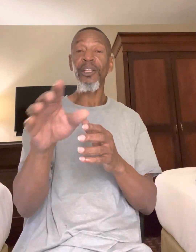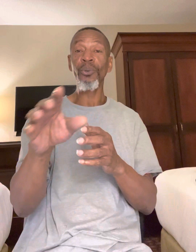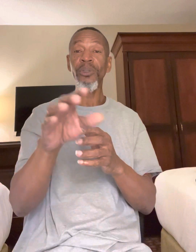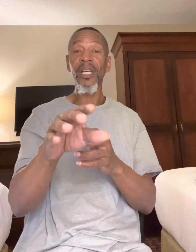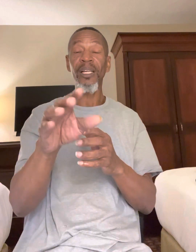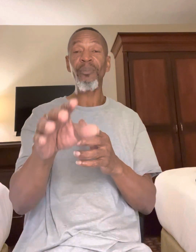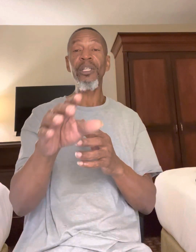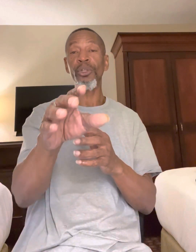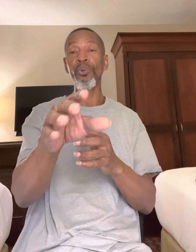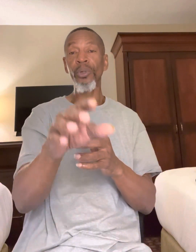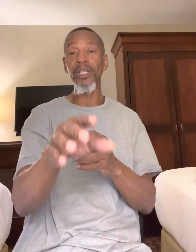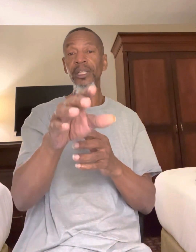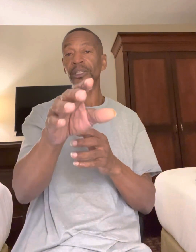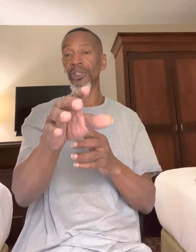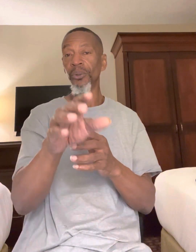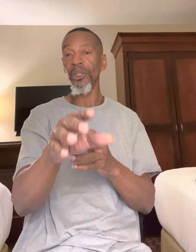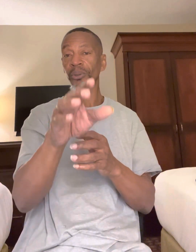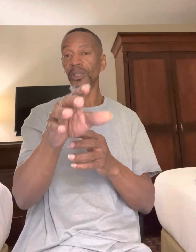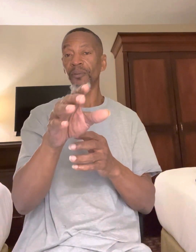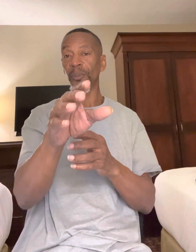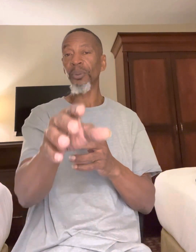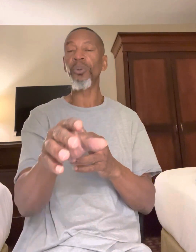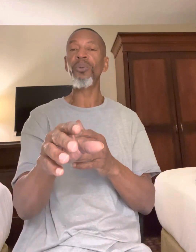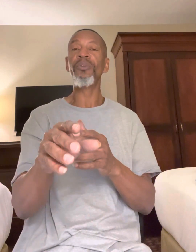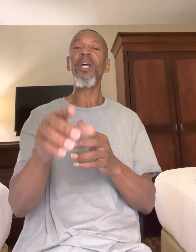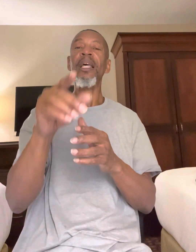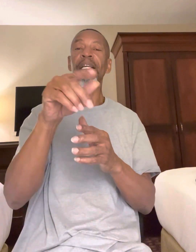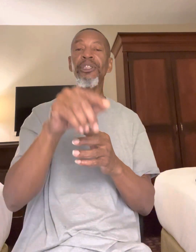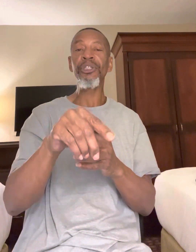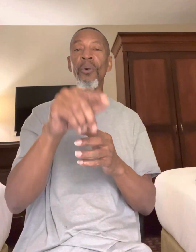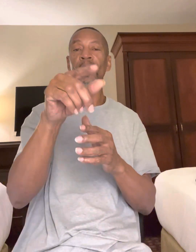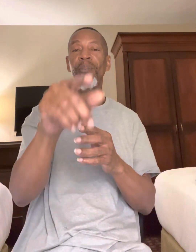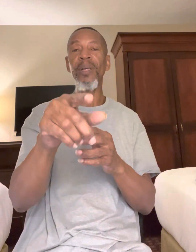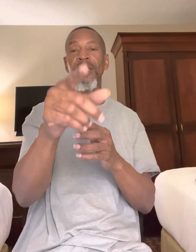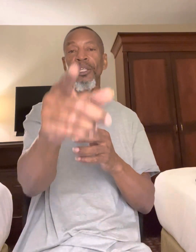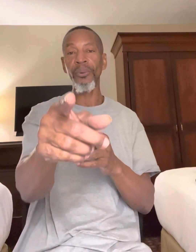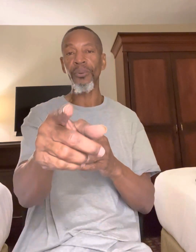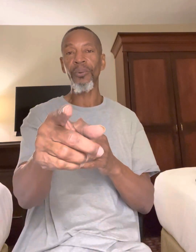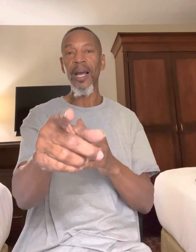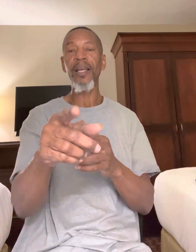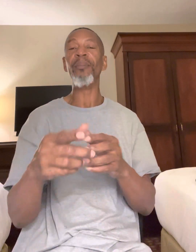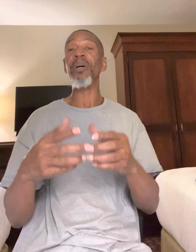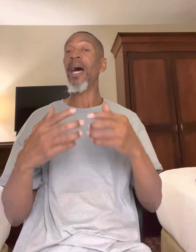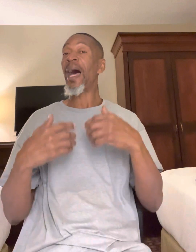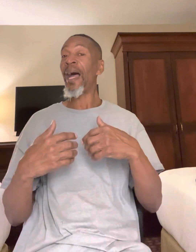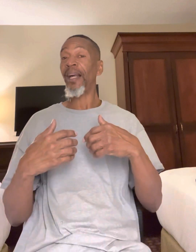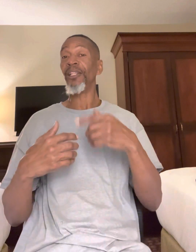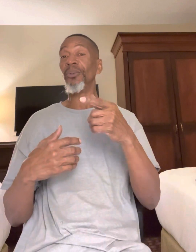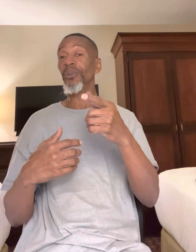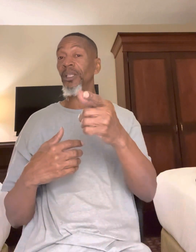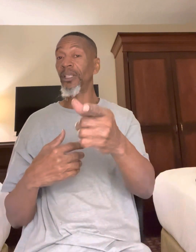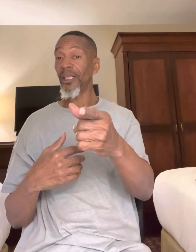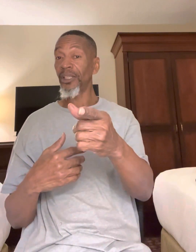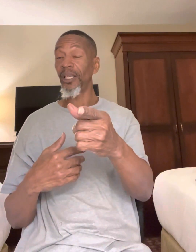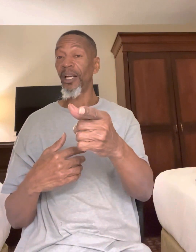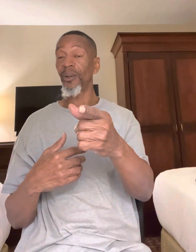you telling me you read to show yourself approved is showing me you, right? But I use the dictionary,